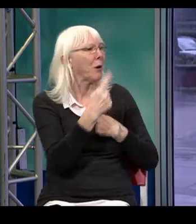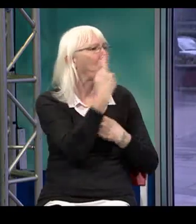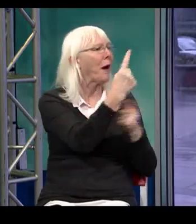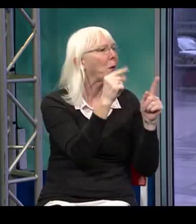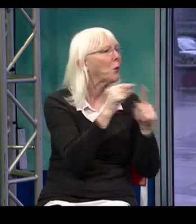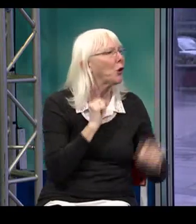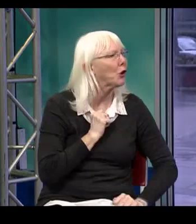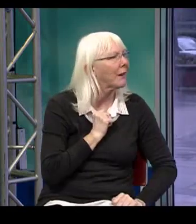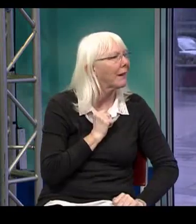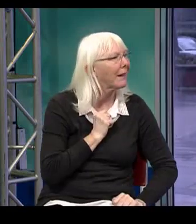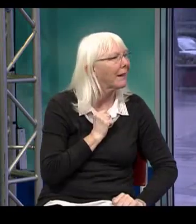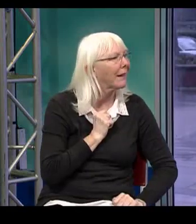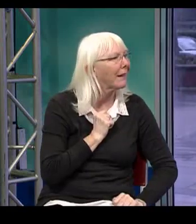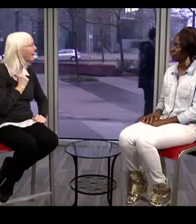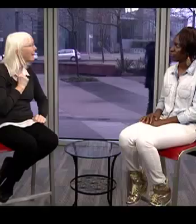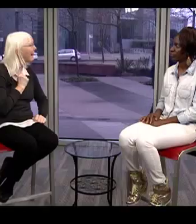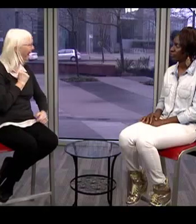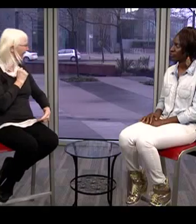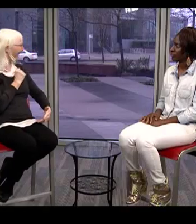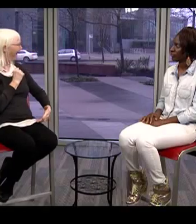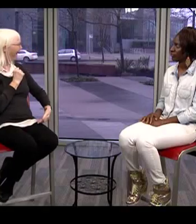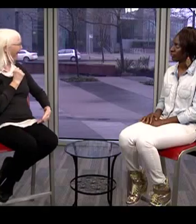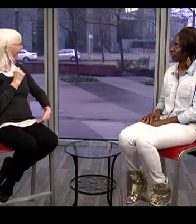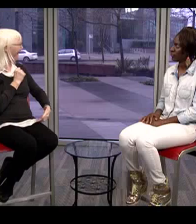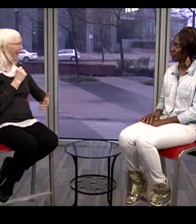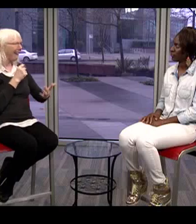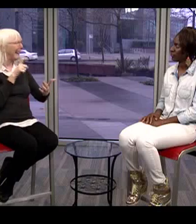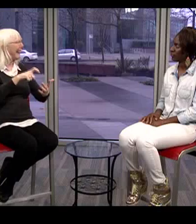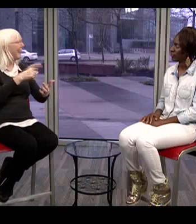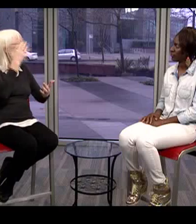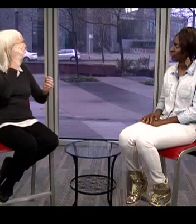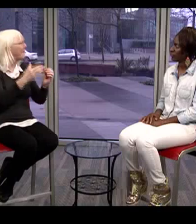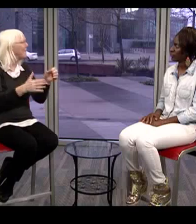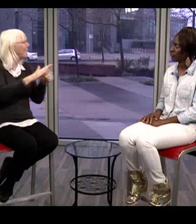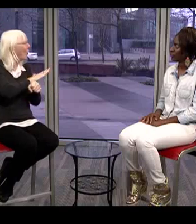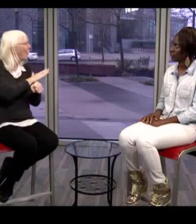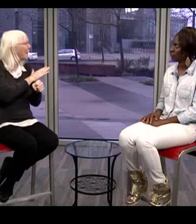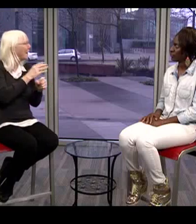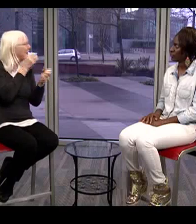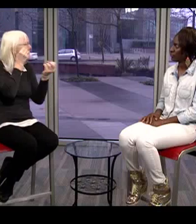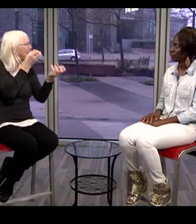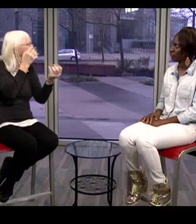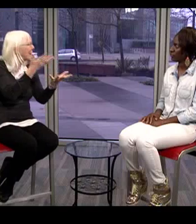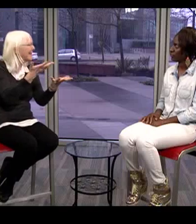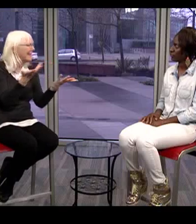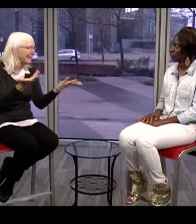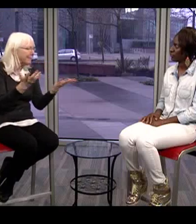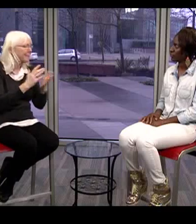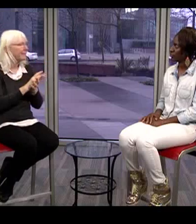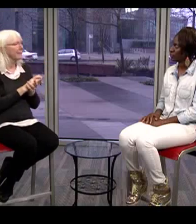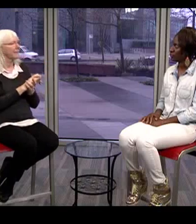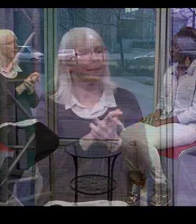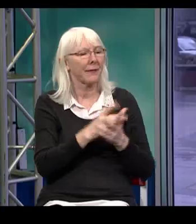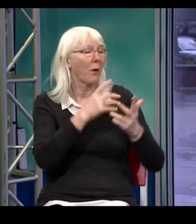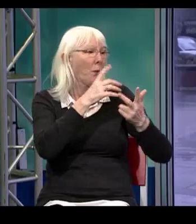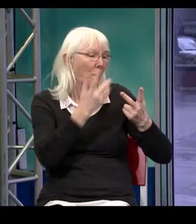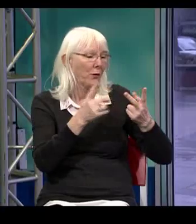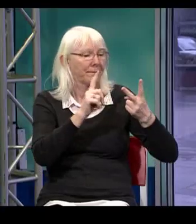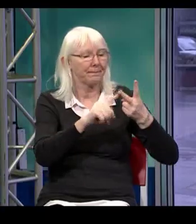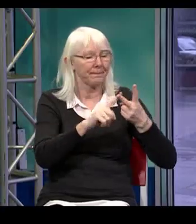to the sibling or the parent, and then the deaf person would get a very small portion of that. So they weren't getting full access to their health care.